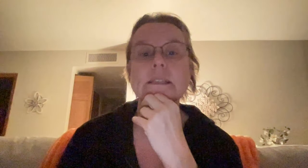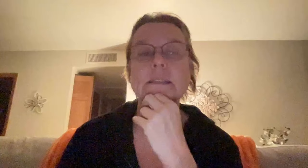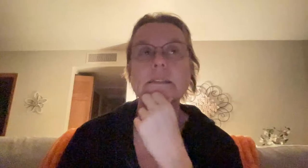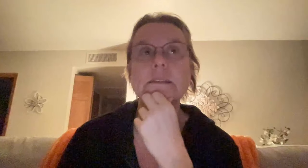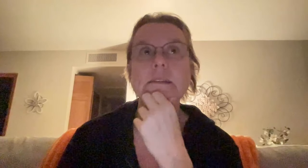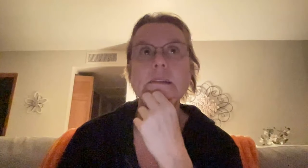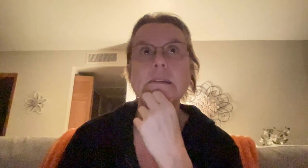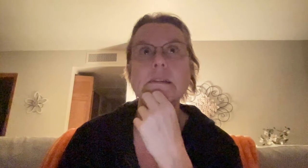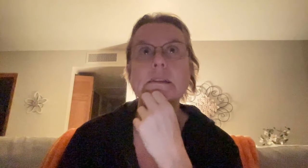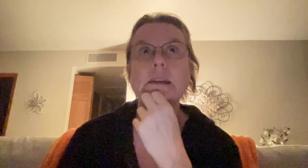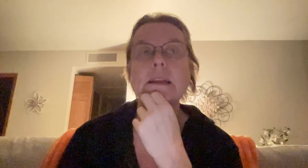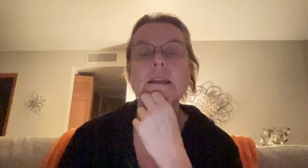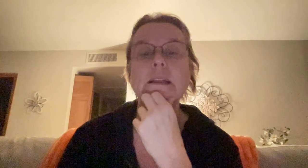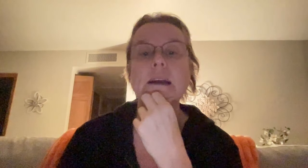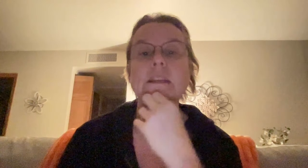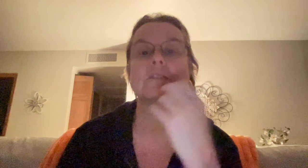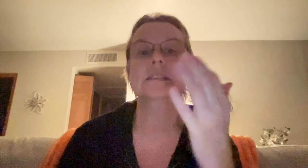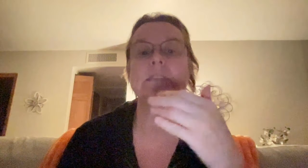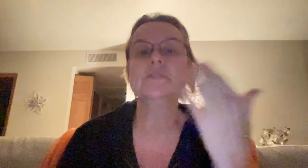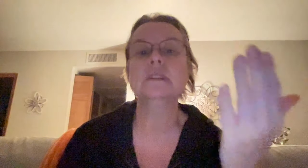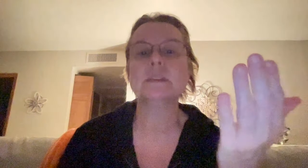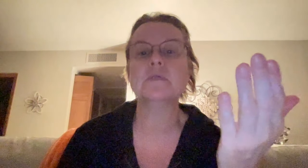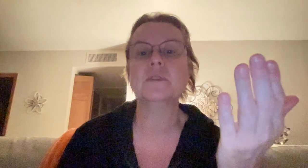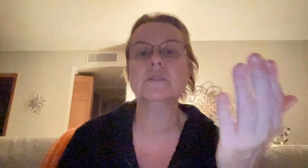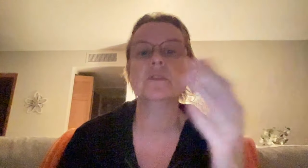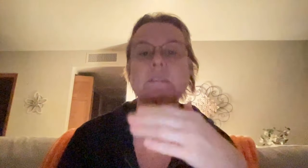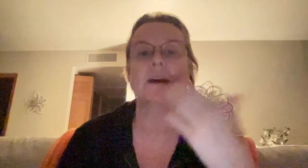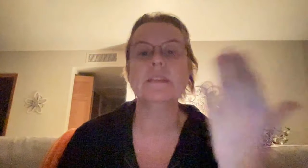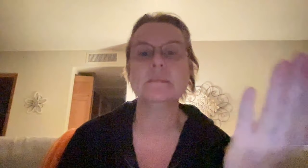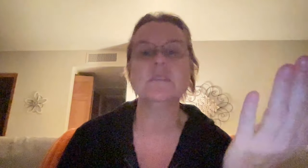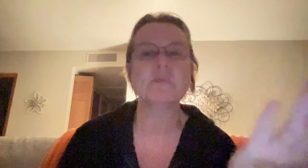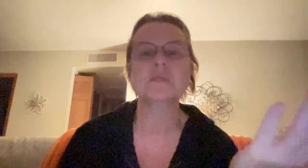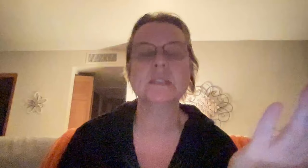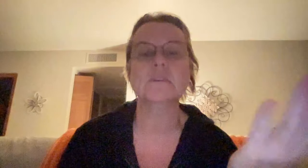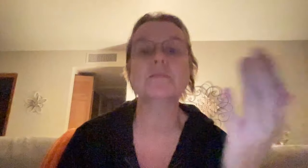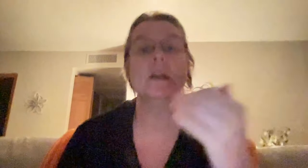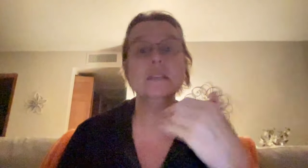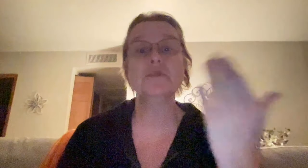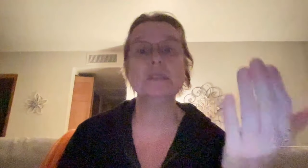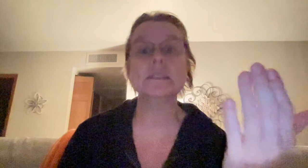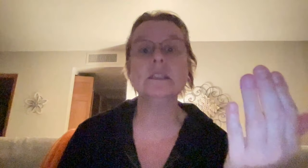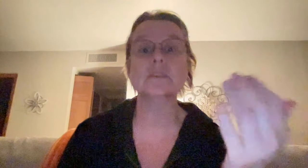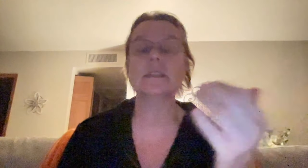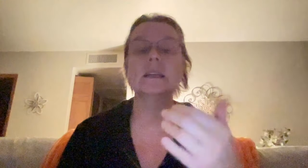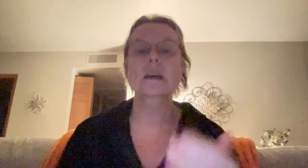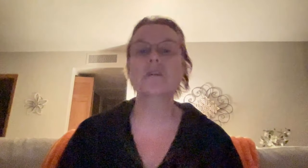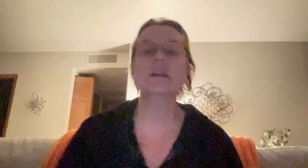is, I, I, you know, cause the intuitives are the folks who are going to find themselves mostly or the intuitive seekers, like, or